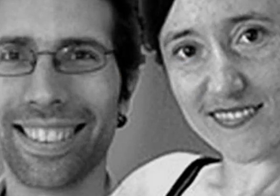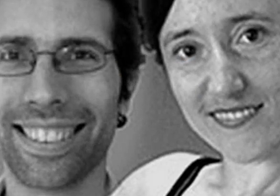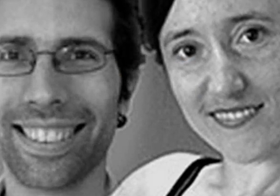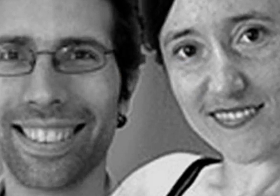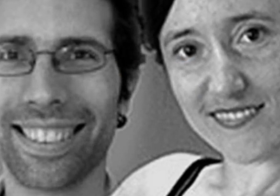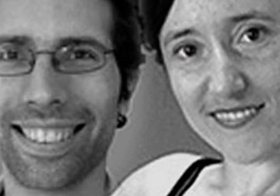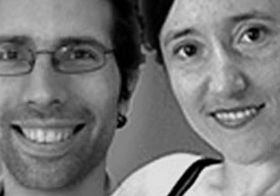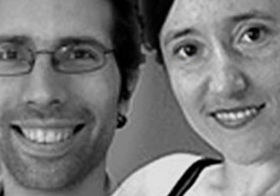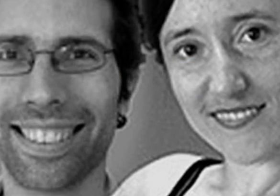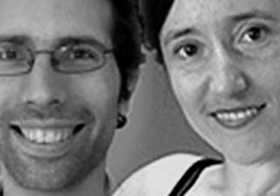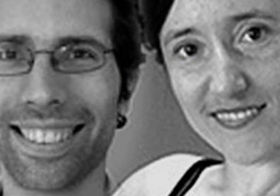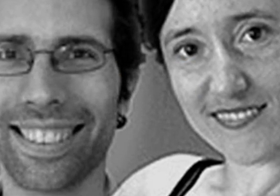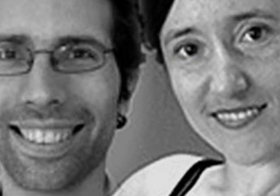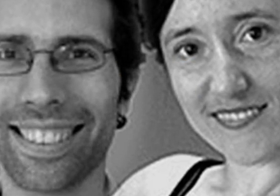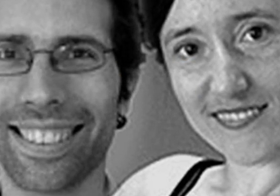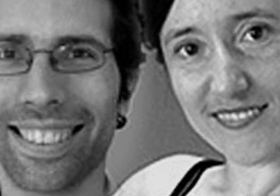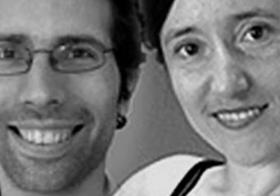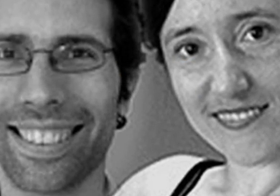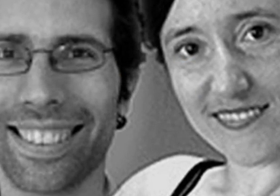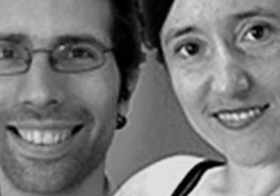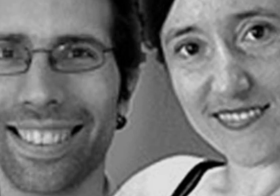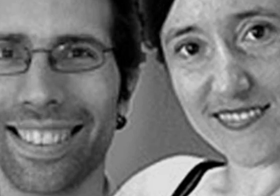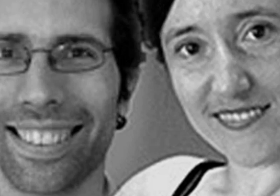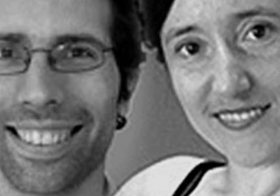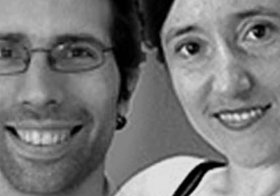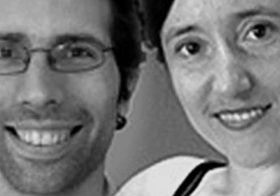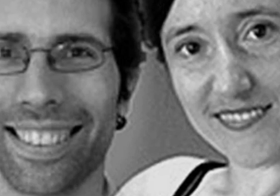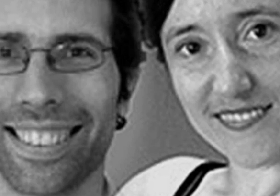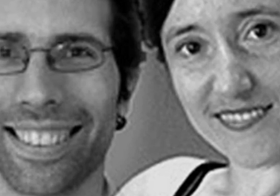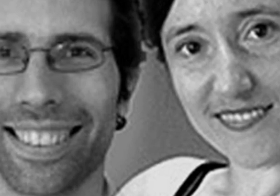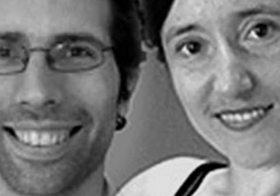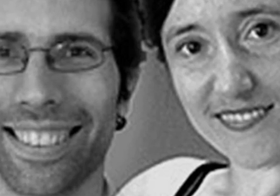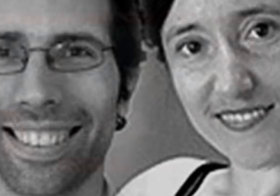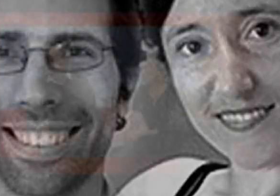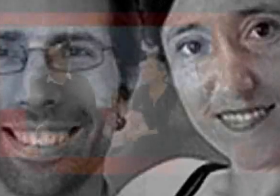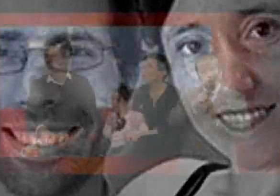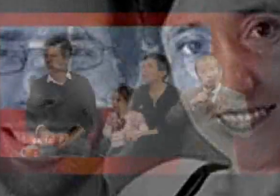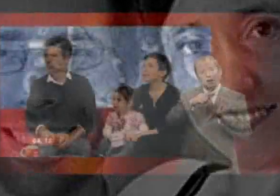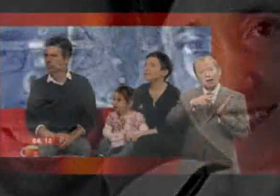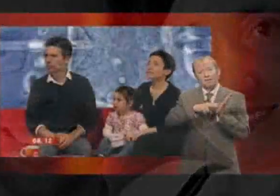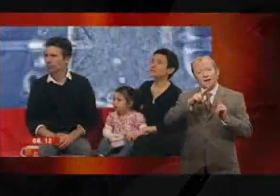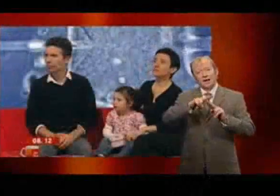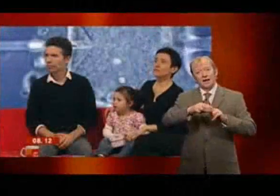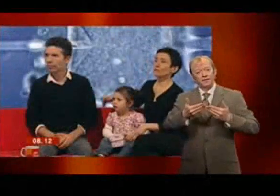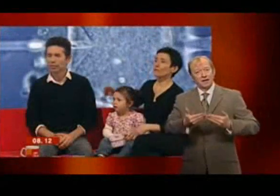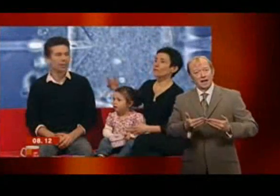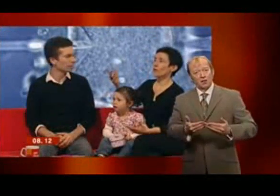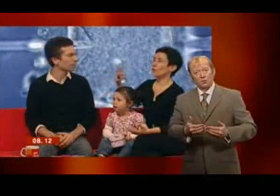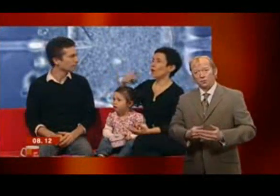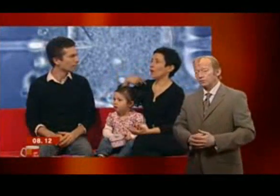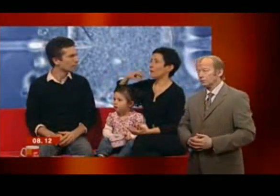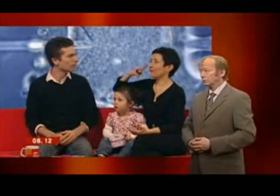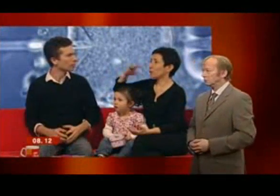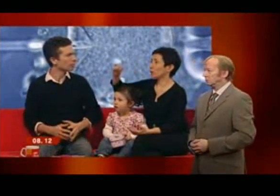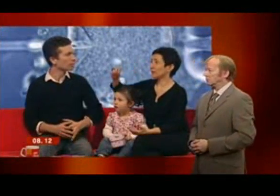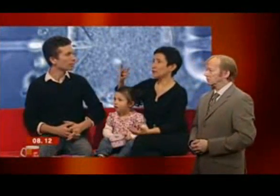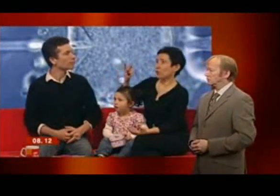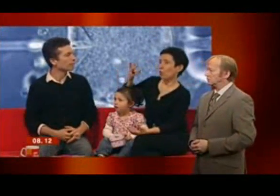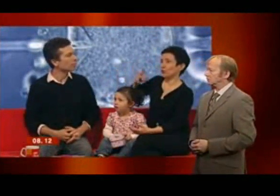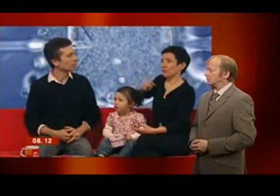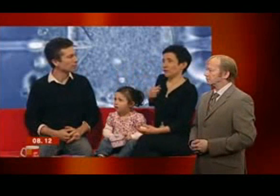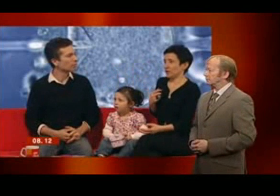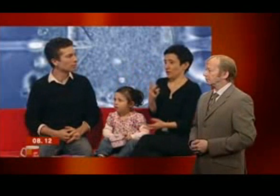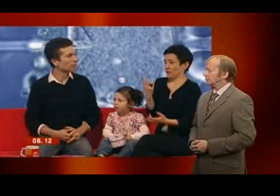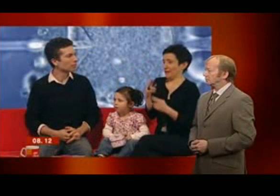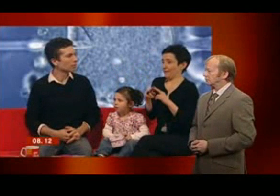The British press has reported on the case of two deaf artists who say they are prepared to use genetic selection to ensure that